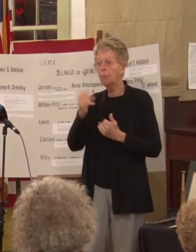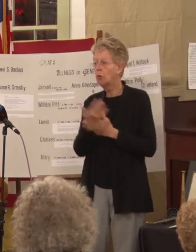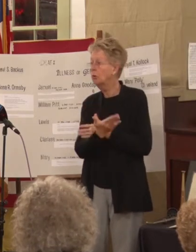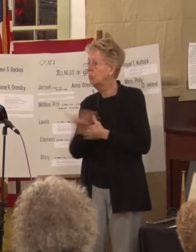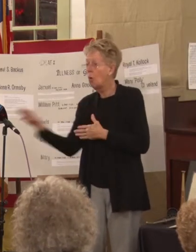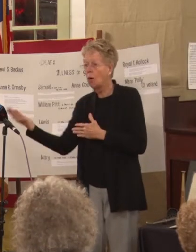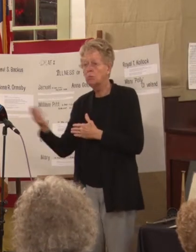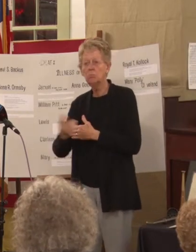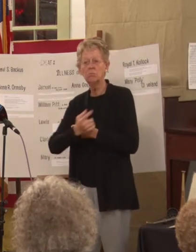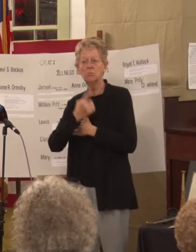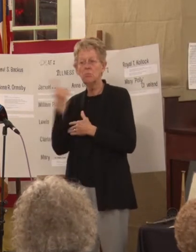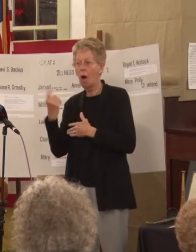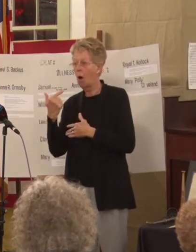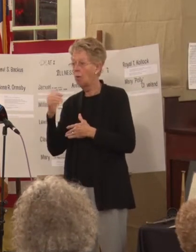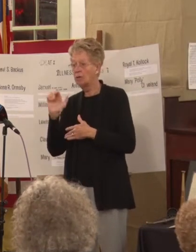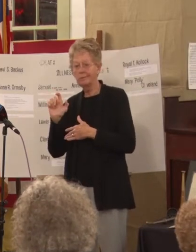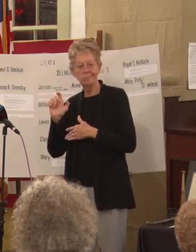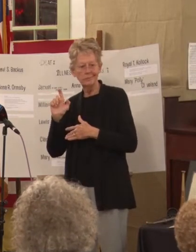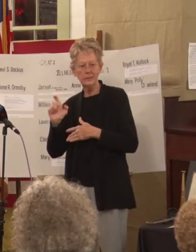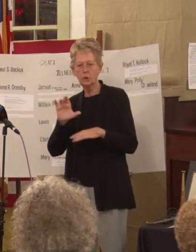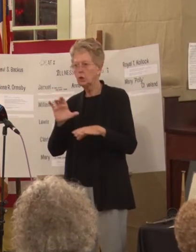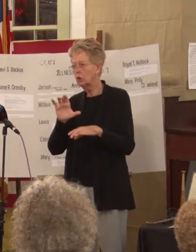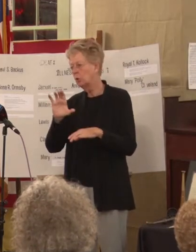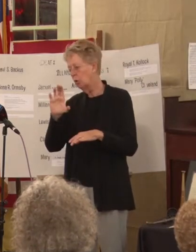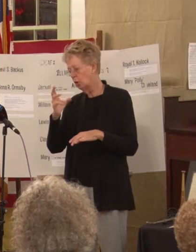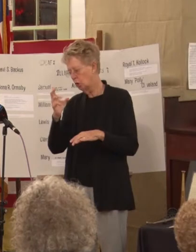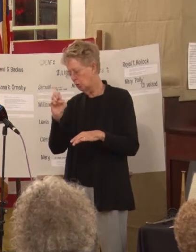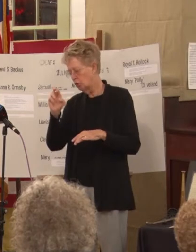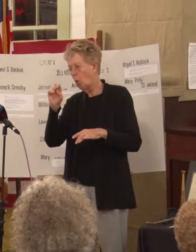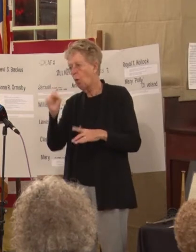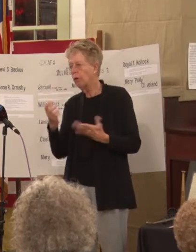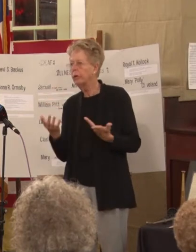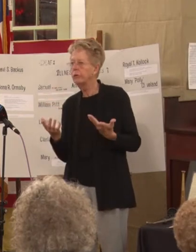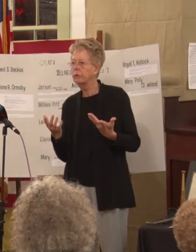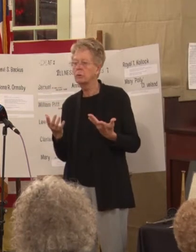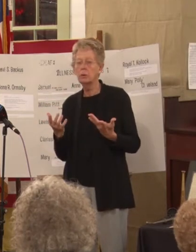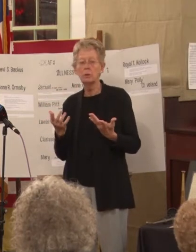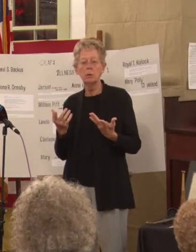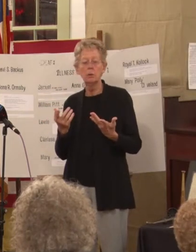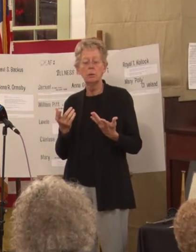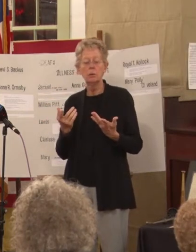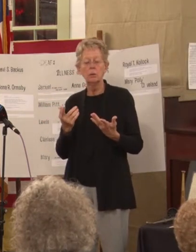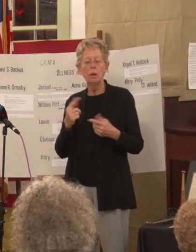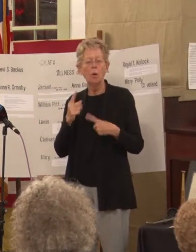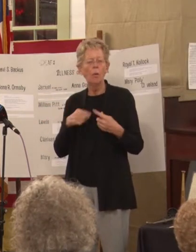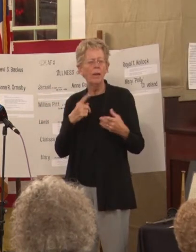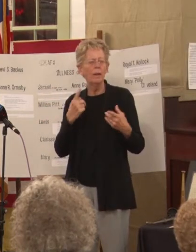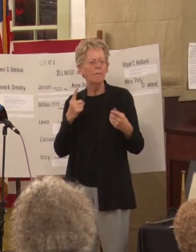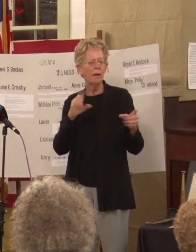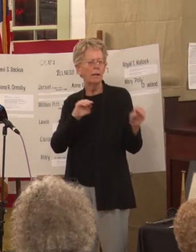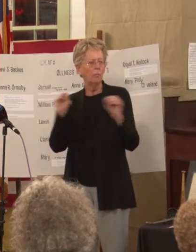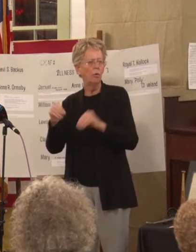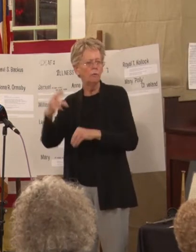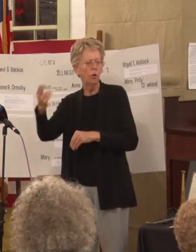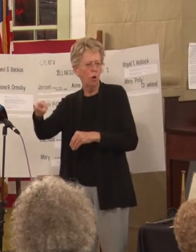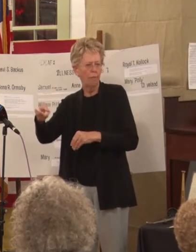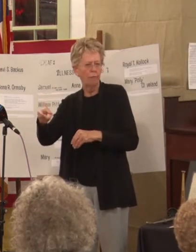always had chores to do, and when they moved to Hartford, the American